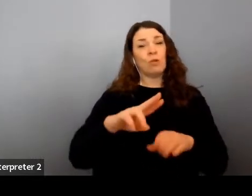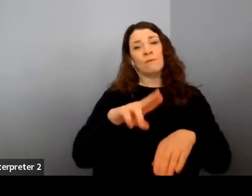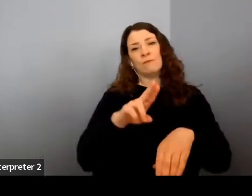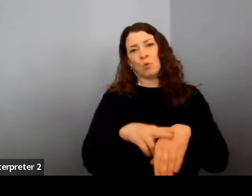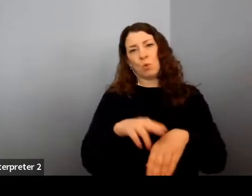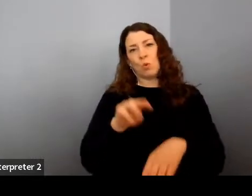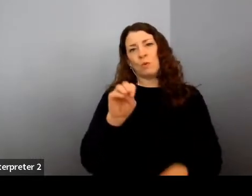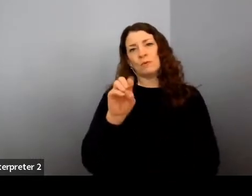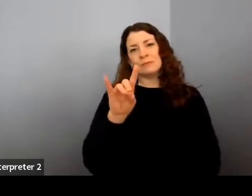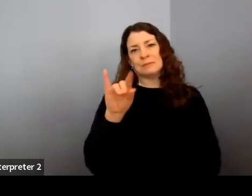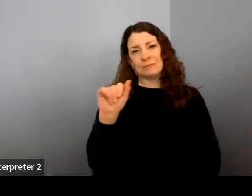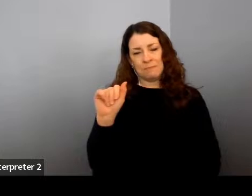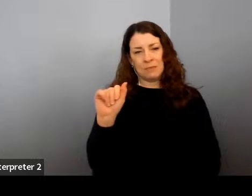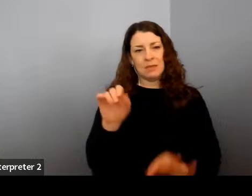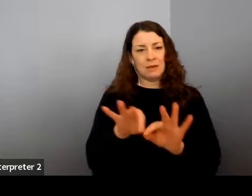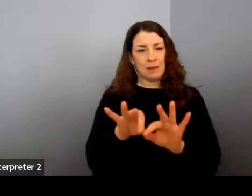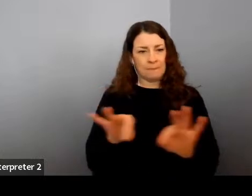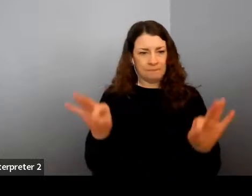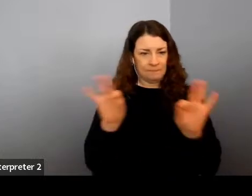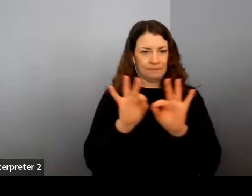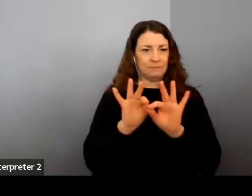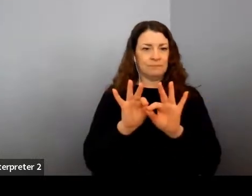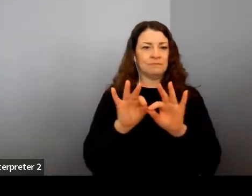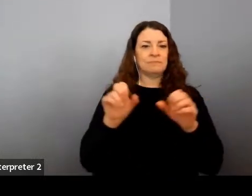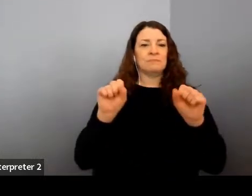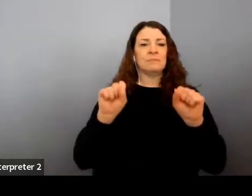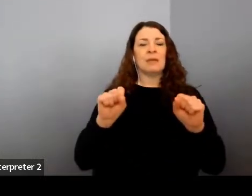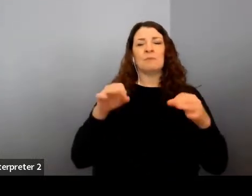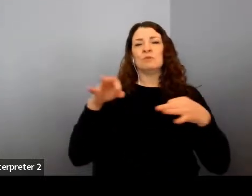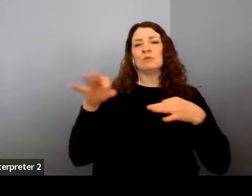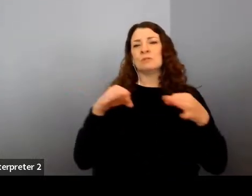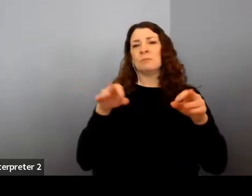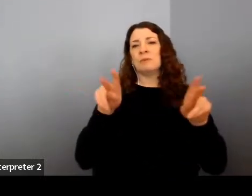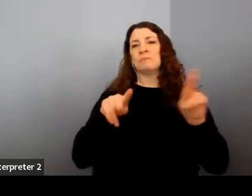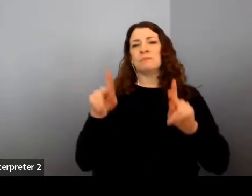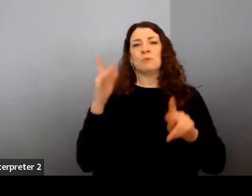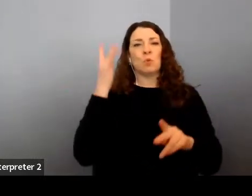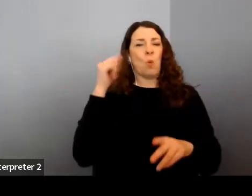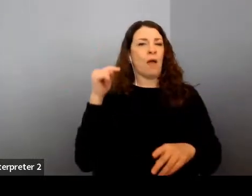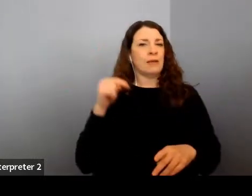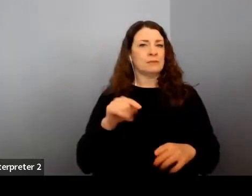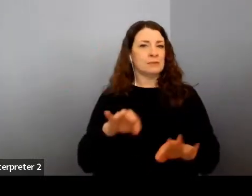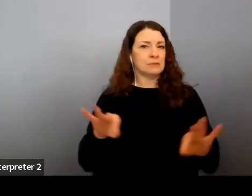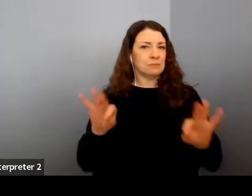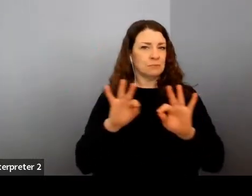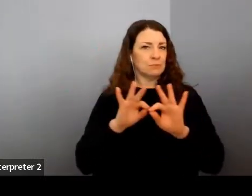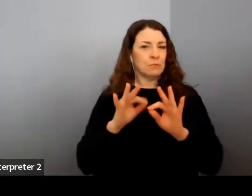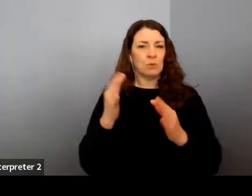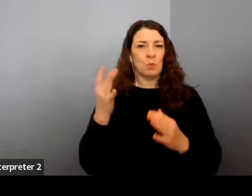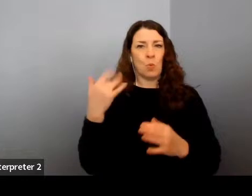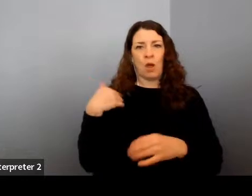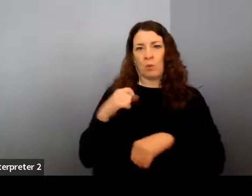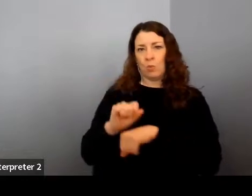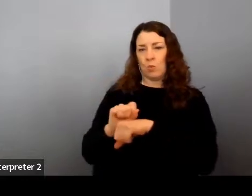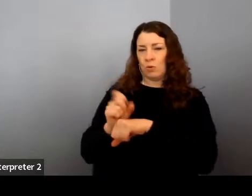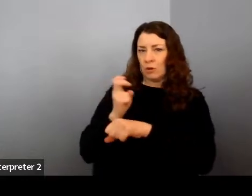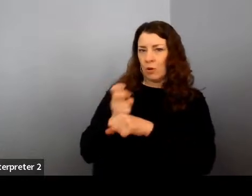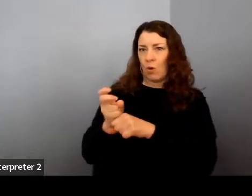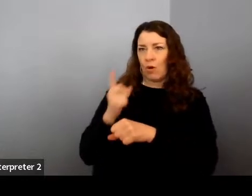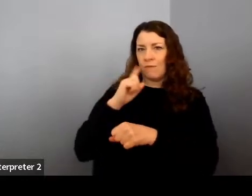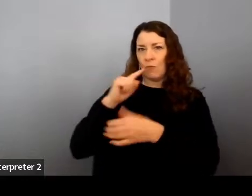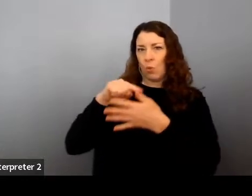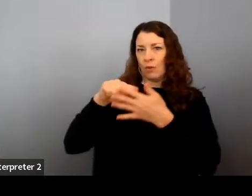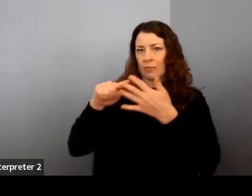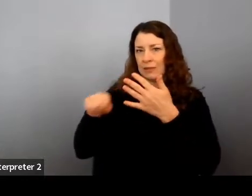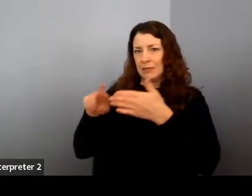something critically important than being able to explain to the public, why does it all matter? Why are we working so hard on these outcomes? What does